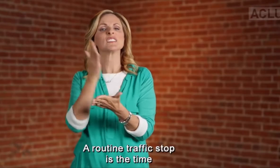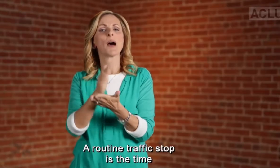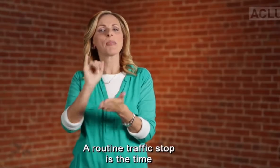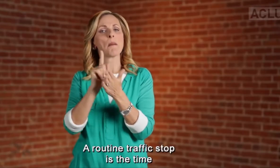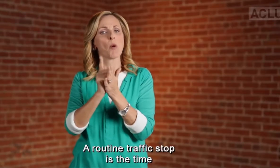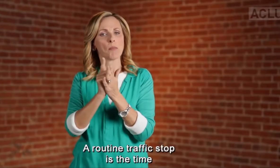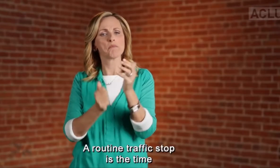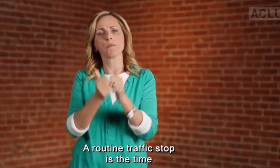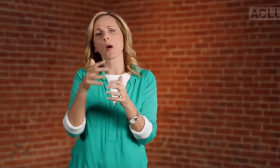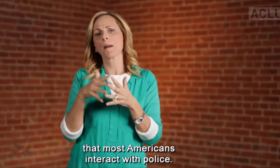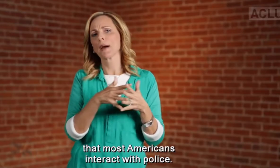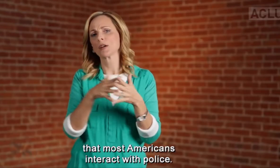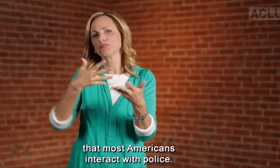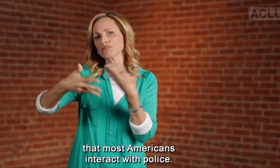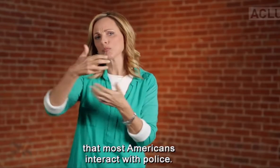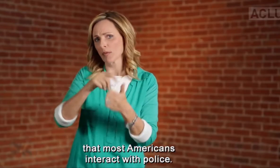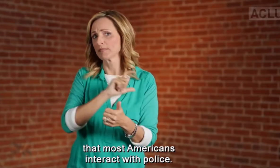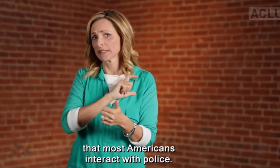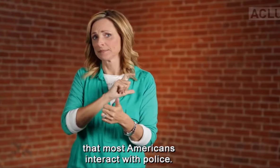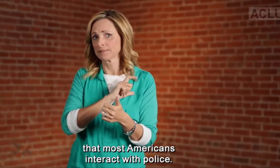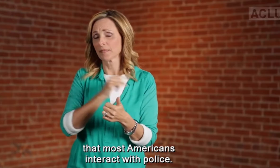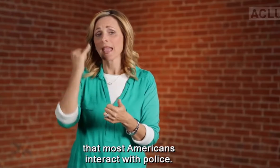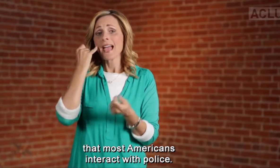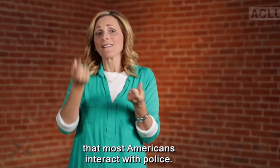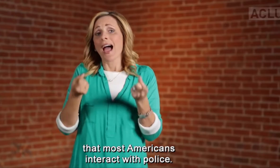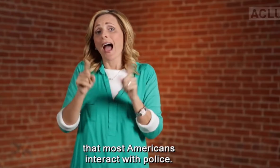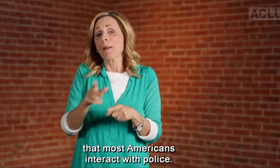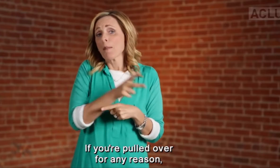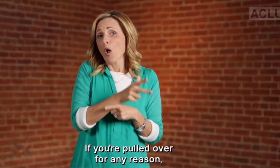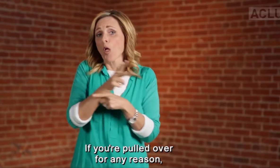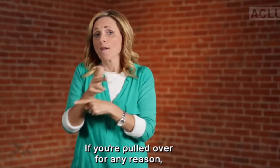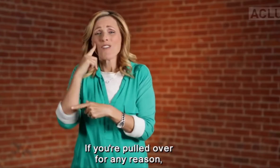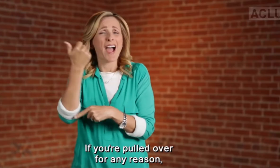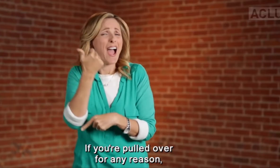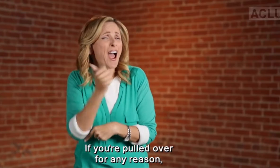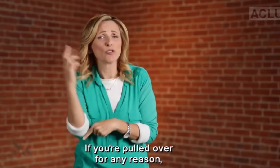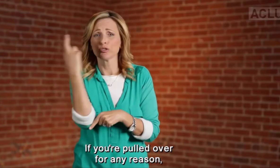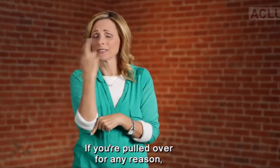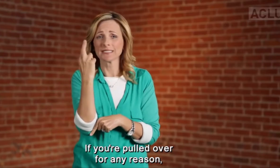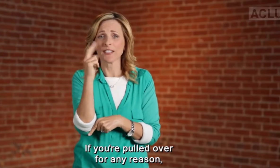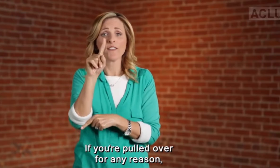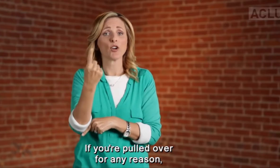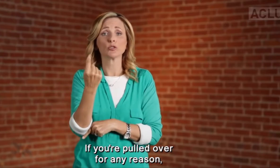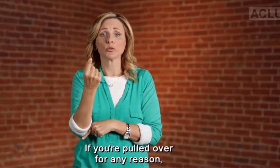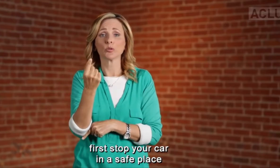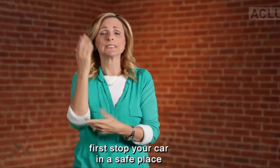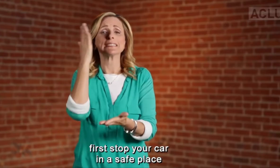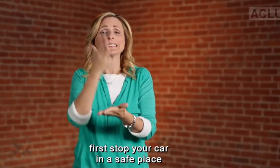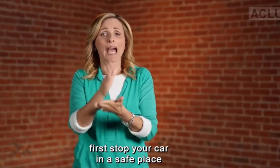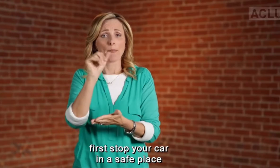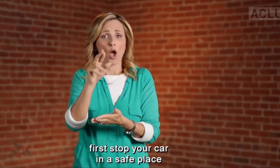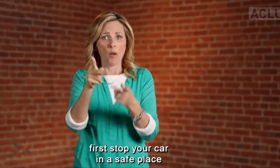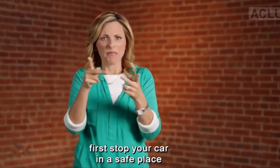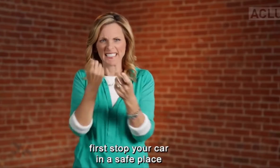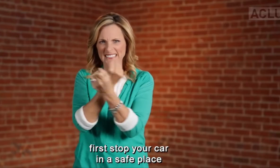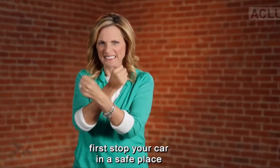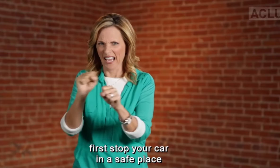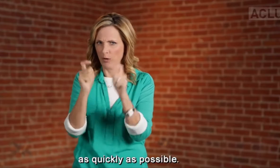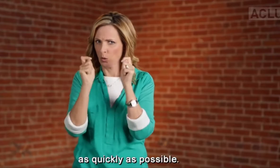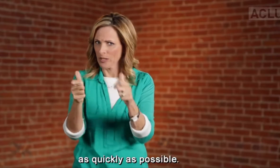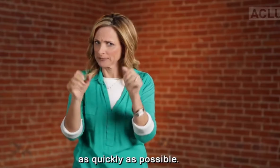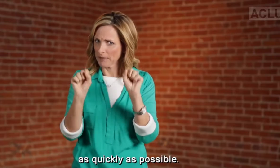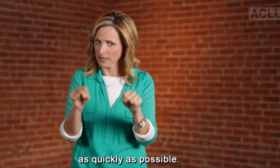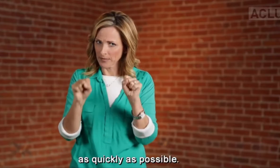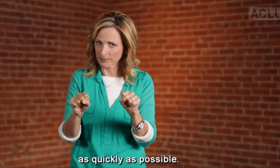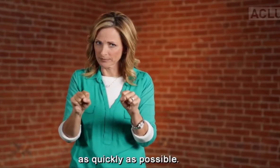A routine traffic stop is the time that most Americans interact with police. If you're pulled over for any reason, first stop your car in a